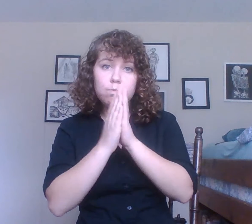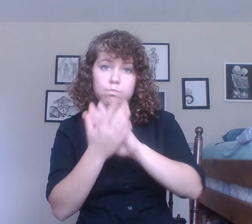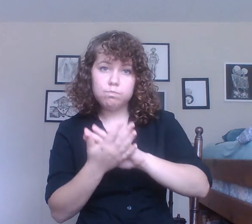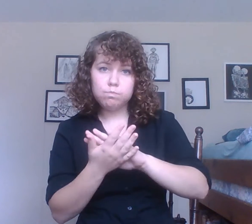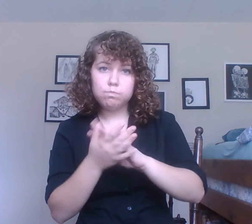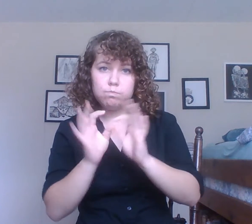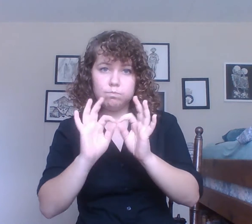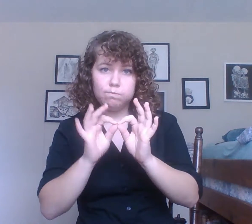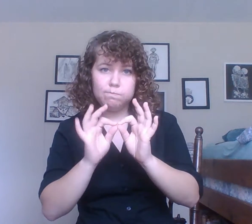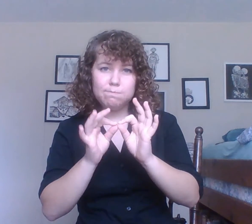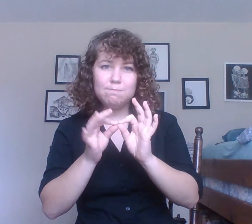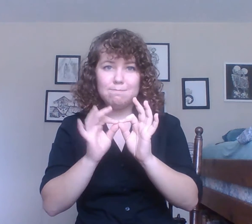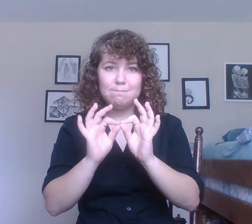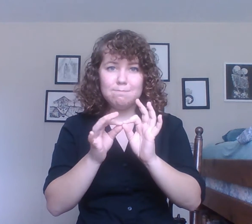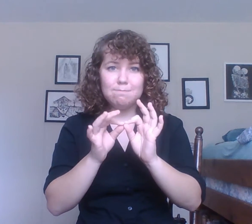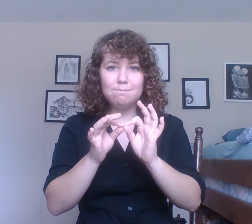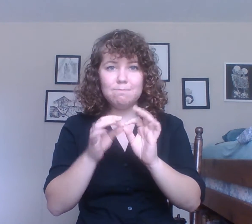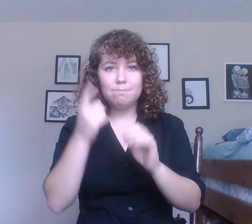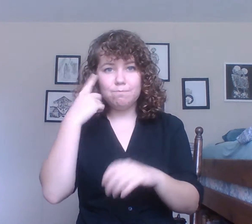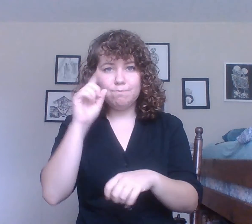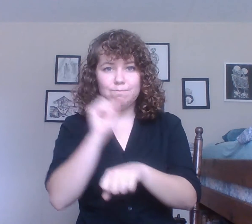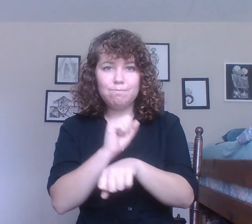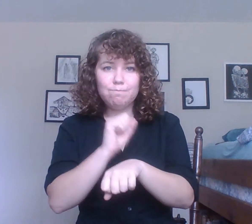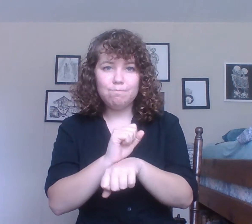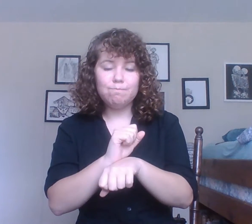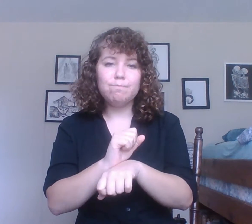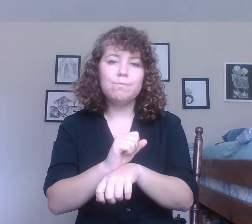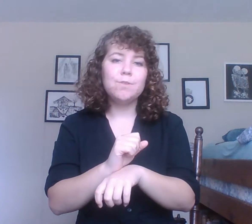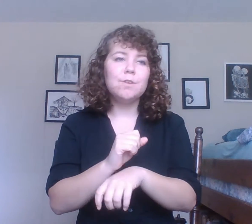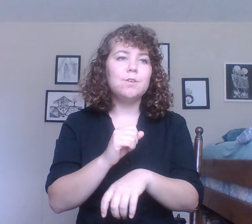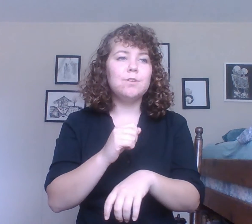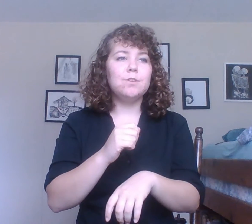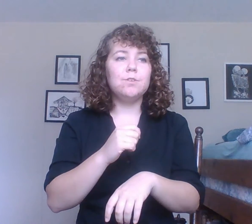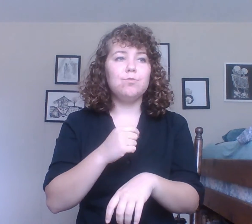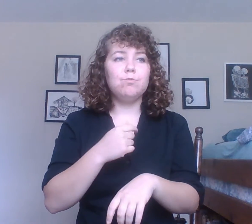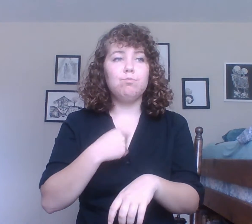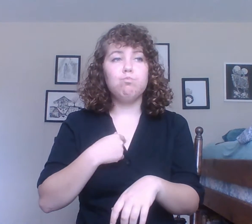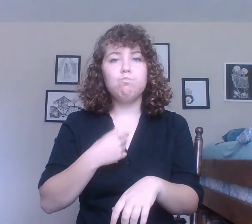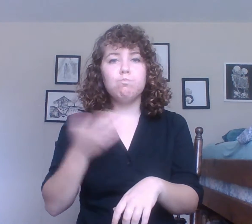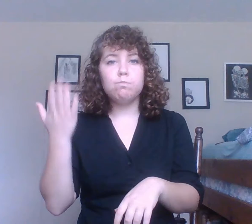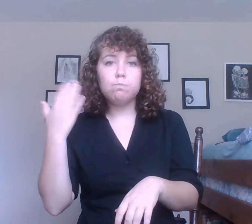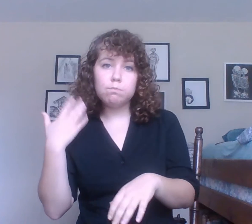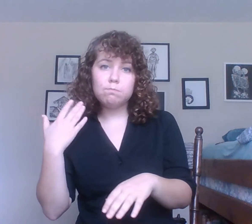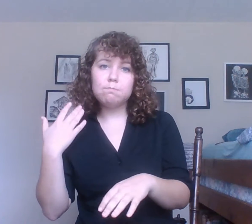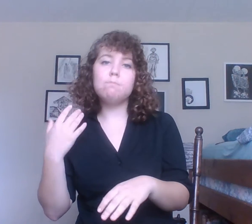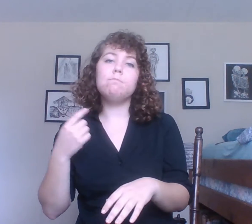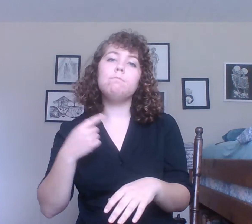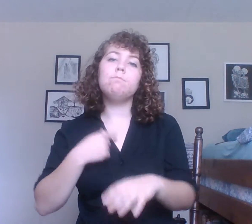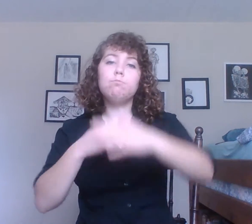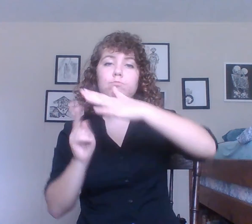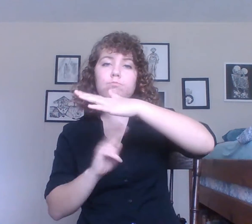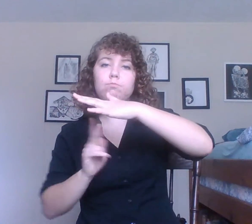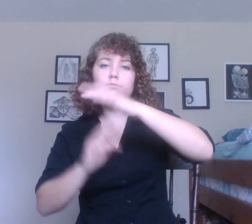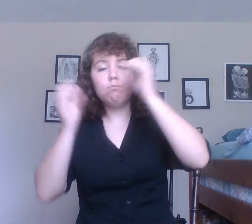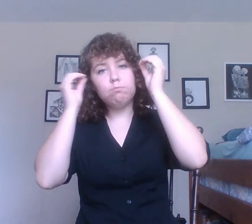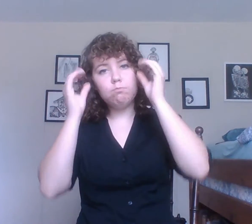to become a sign language interpreter for work before I was a kindergarten